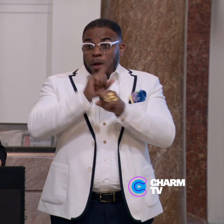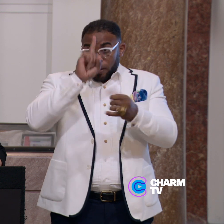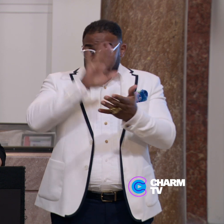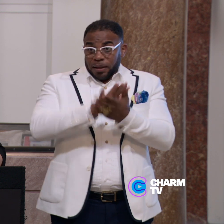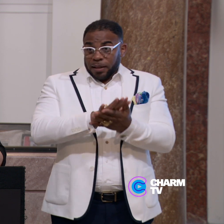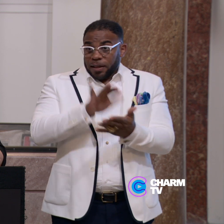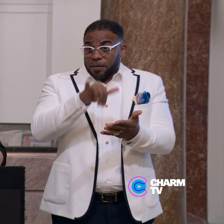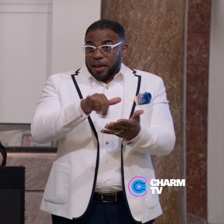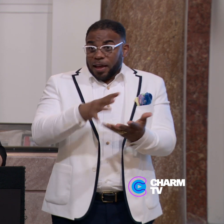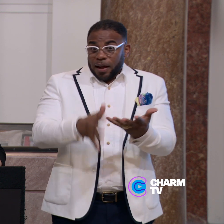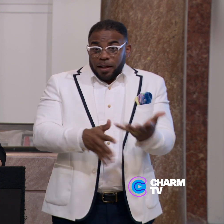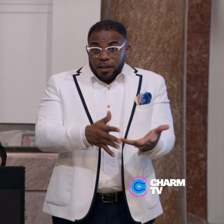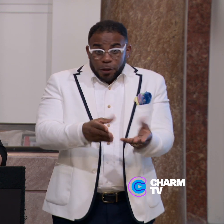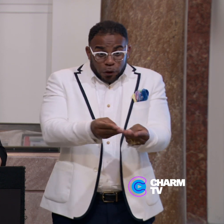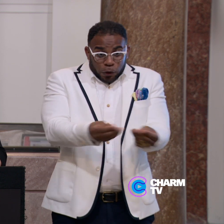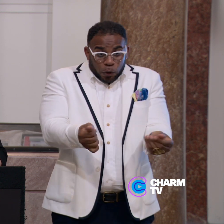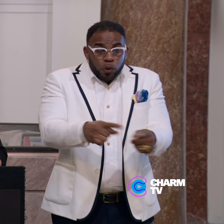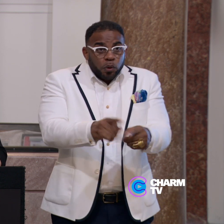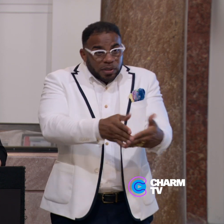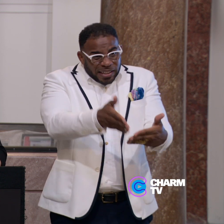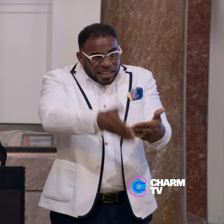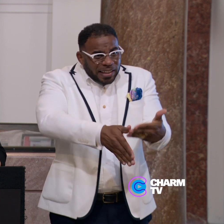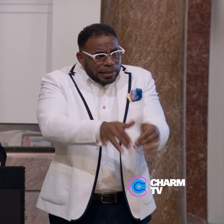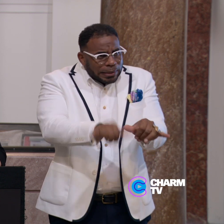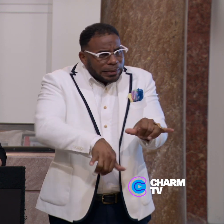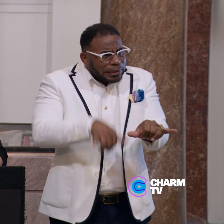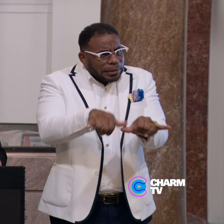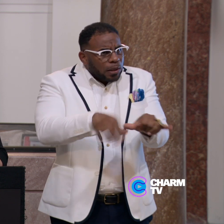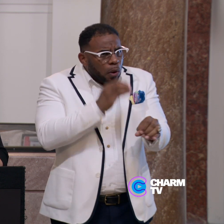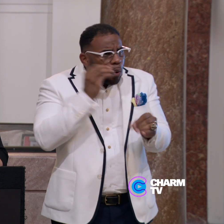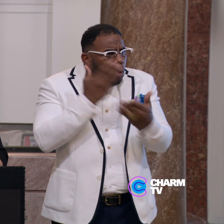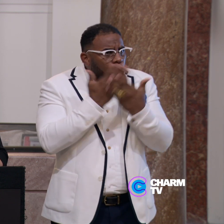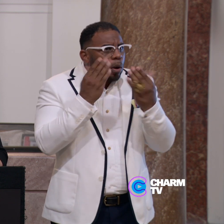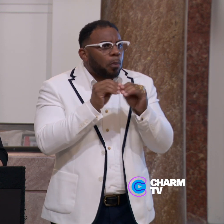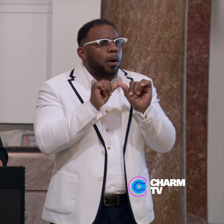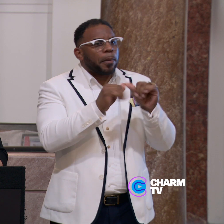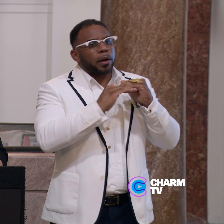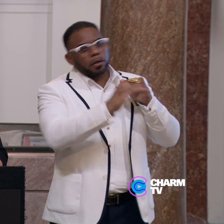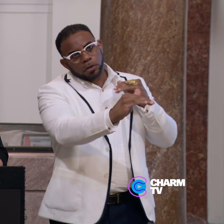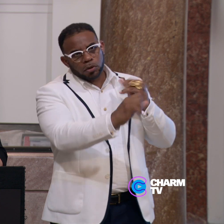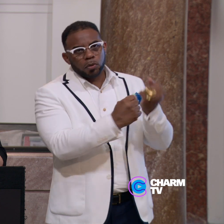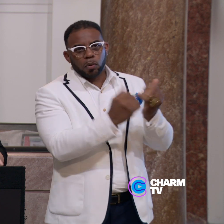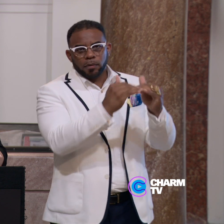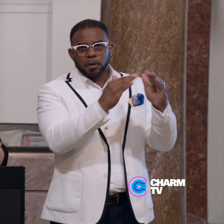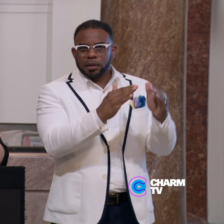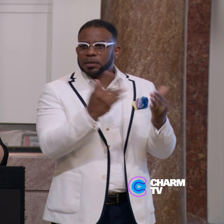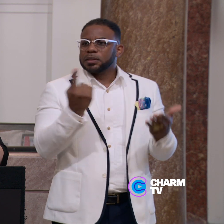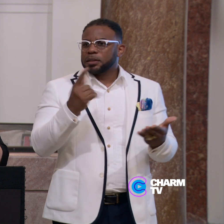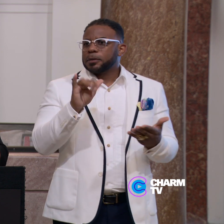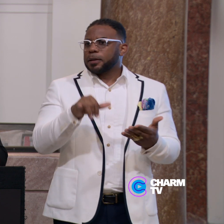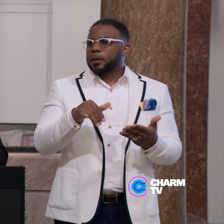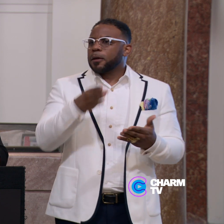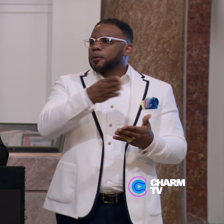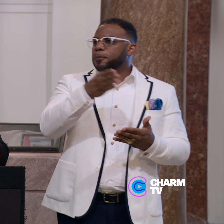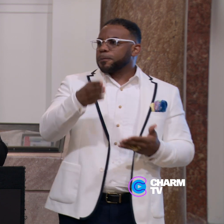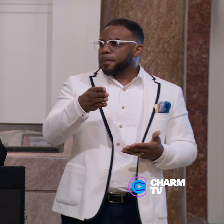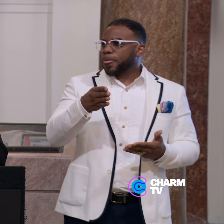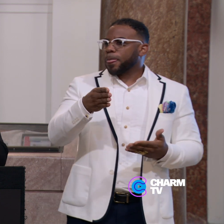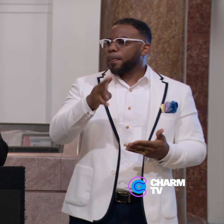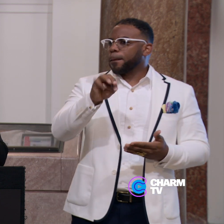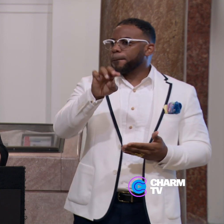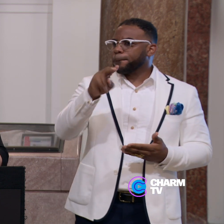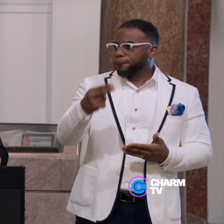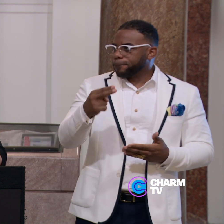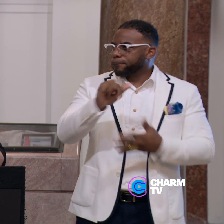believe that the solution to ending chronic homelessness is more permanent supportive housing. And something that Baltimore and